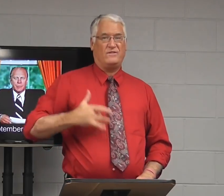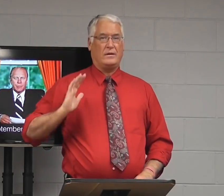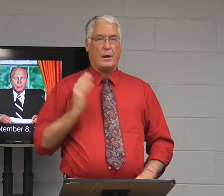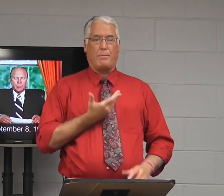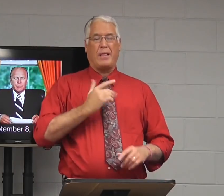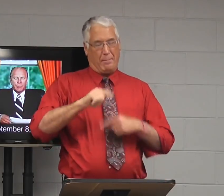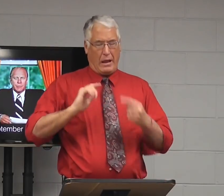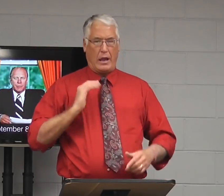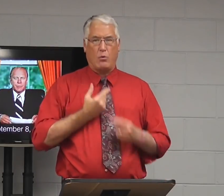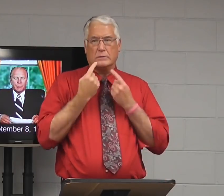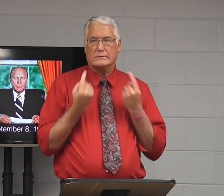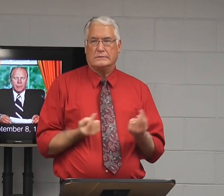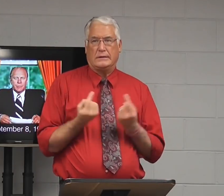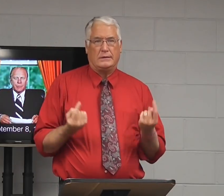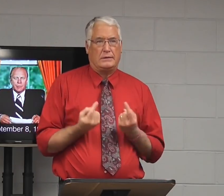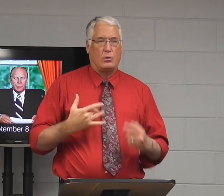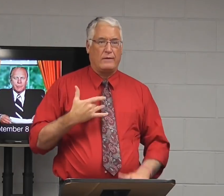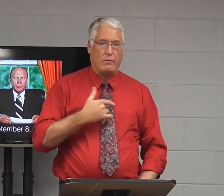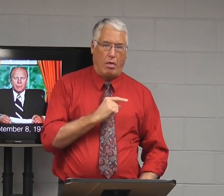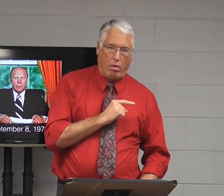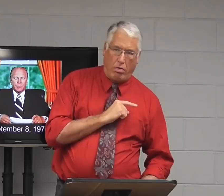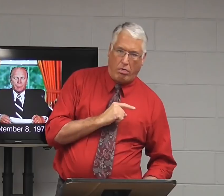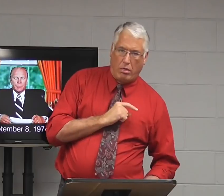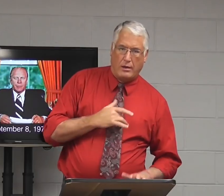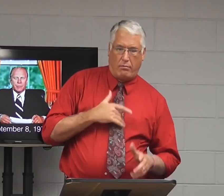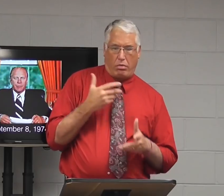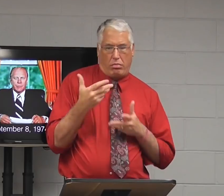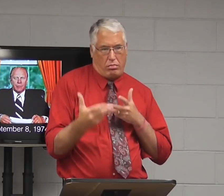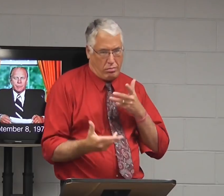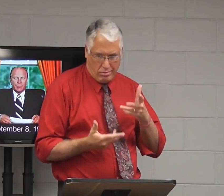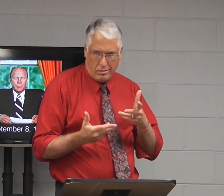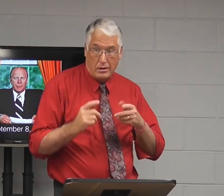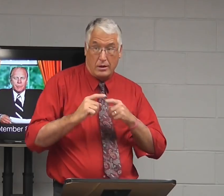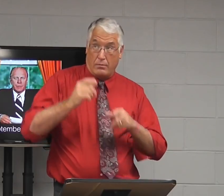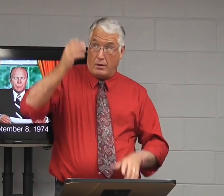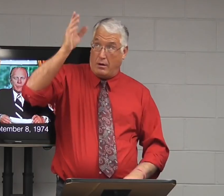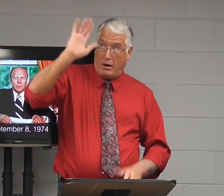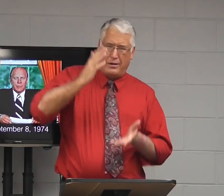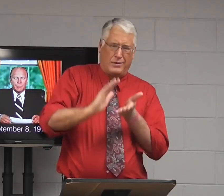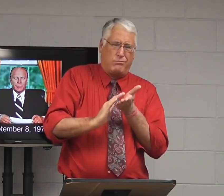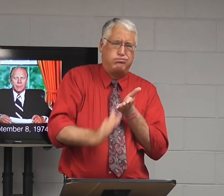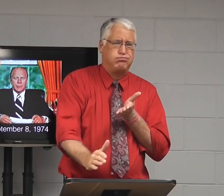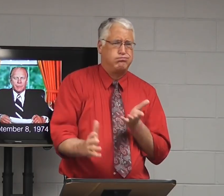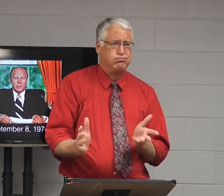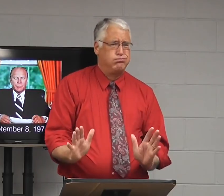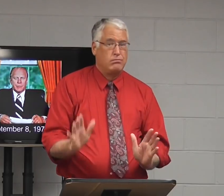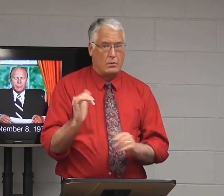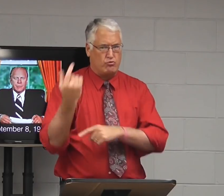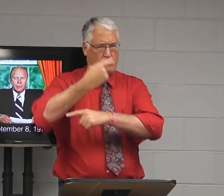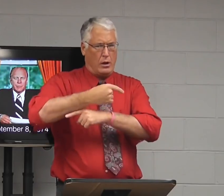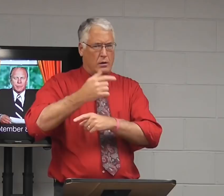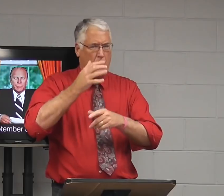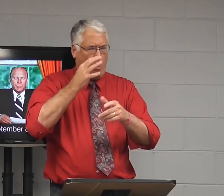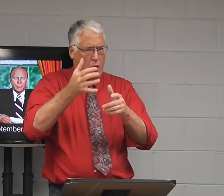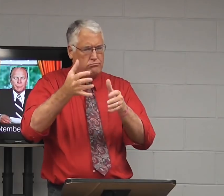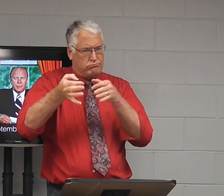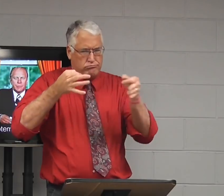we feel about our sins and how we feel guilty and awkward. But we already know that God has